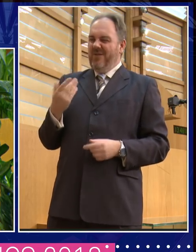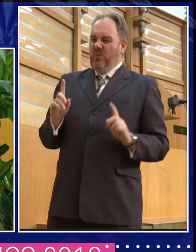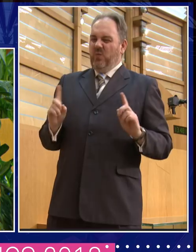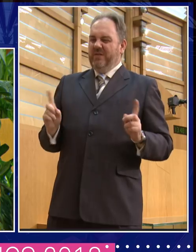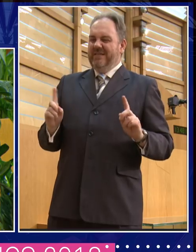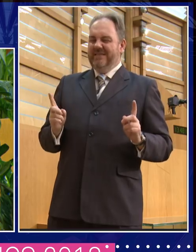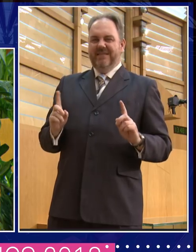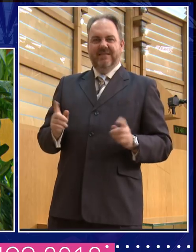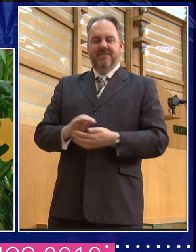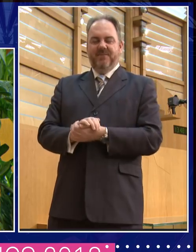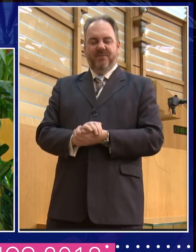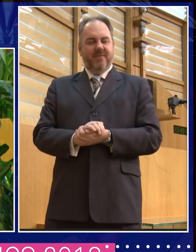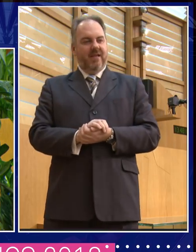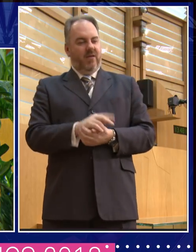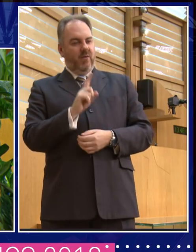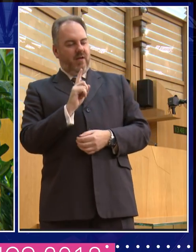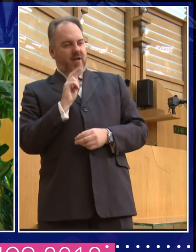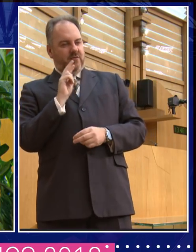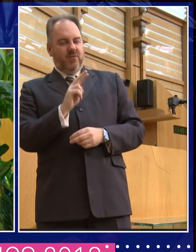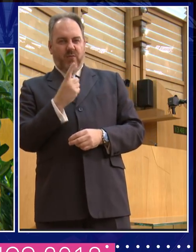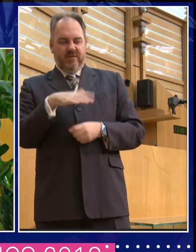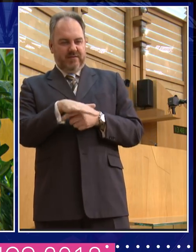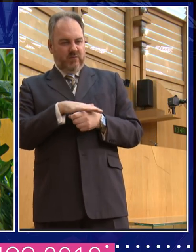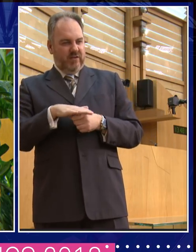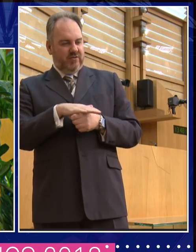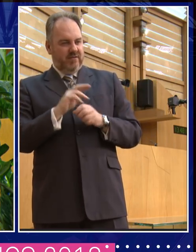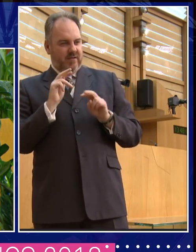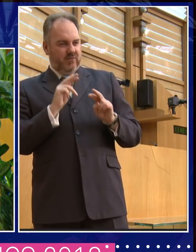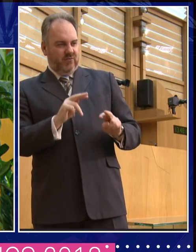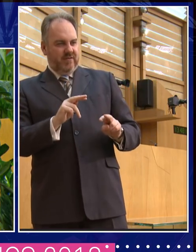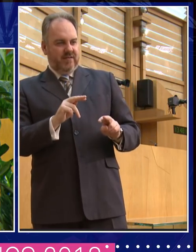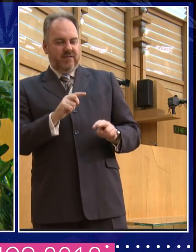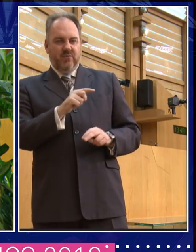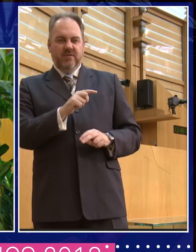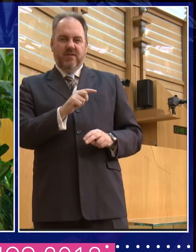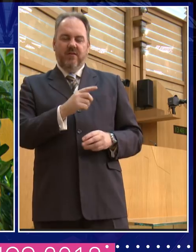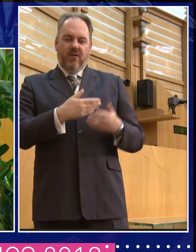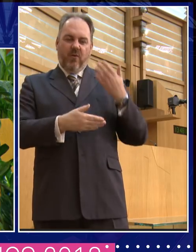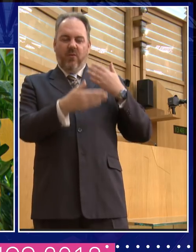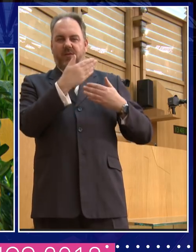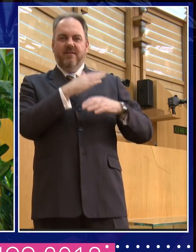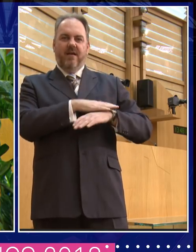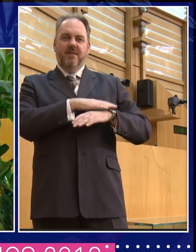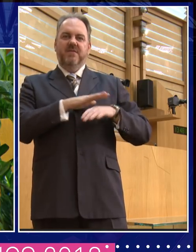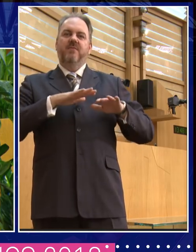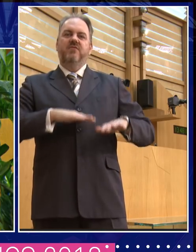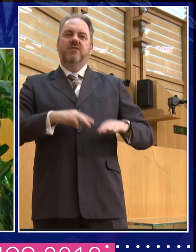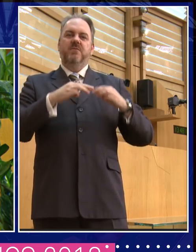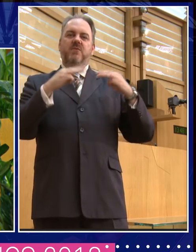one case where she could see, and it was the old days in the British Museum, and so that it was certainly